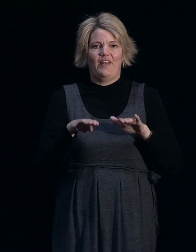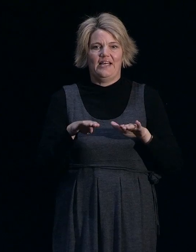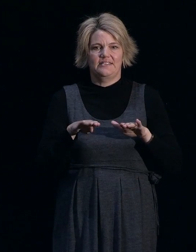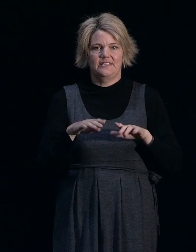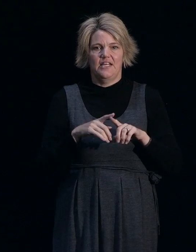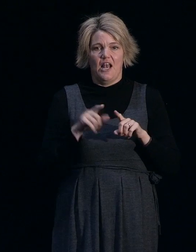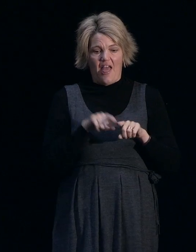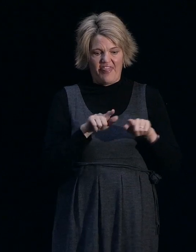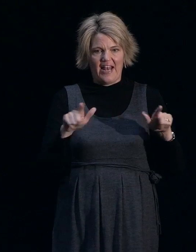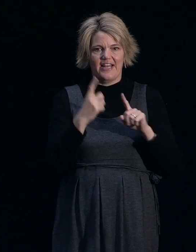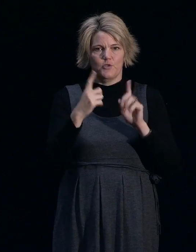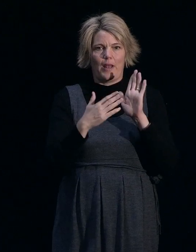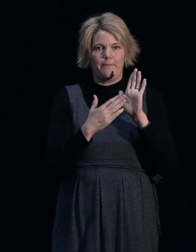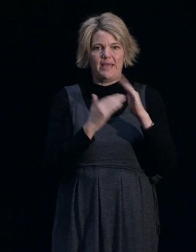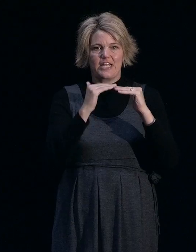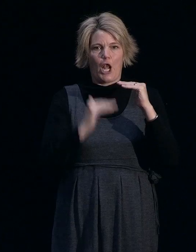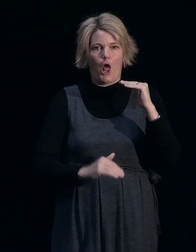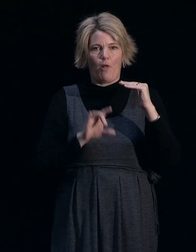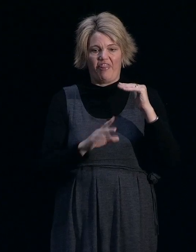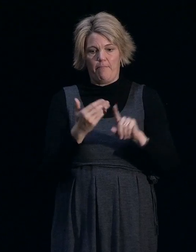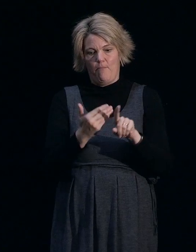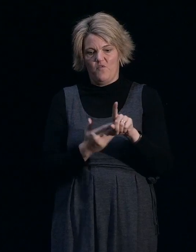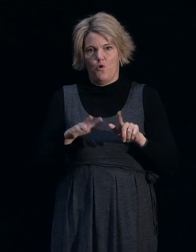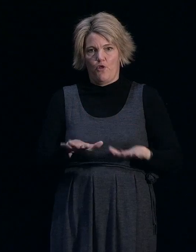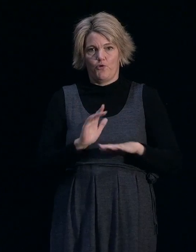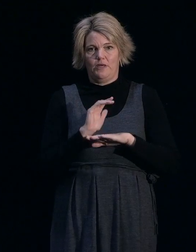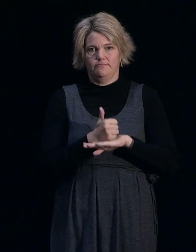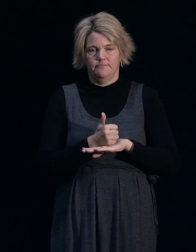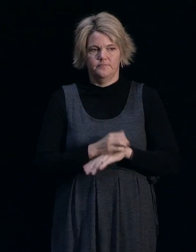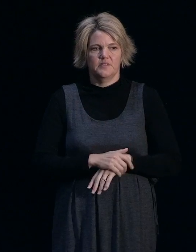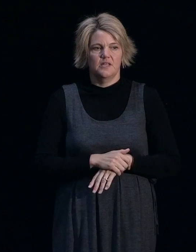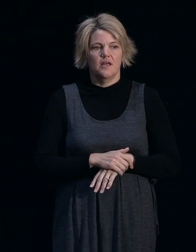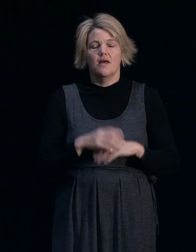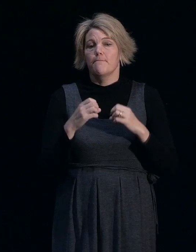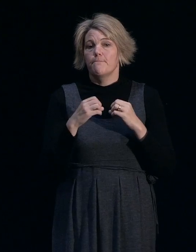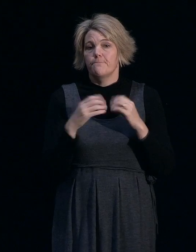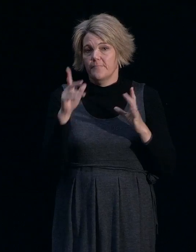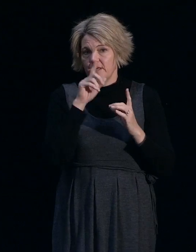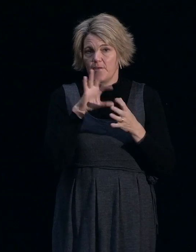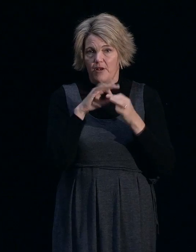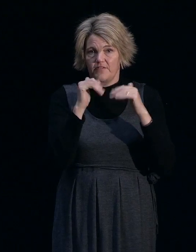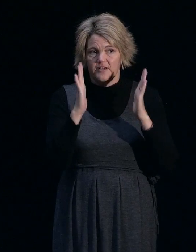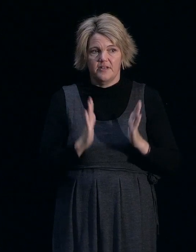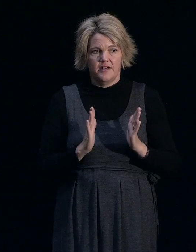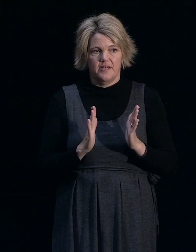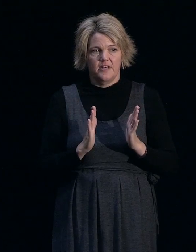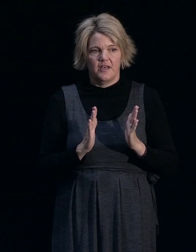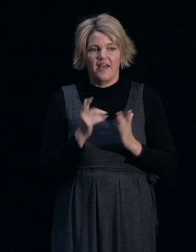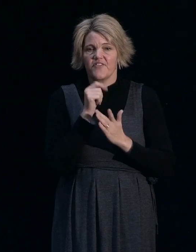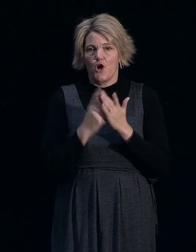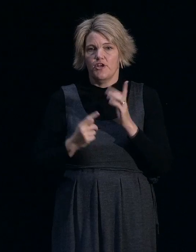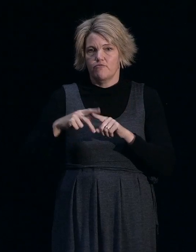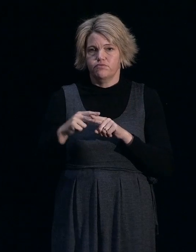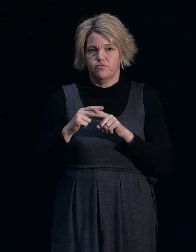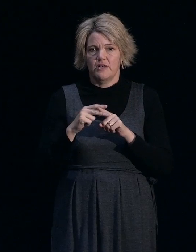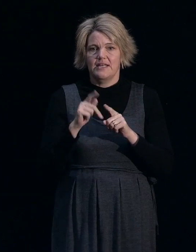metre lower than prior to the quakes. Many home owners who are repair only are concerned that the